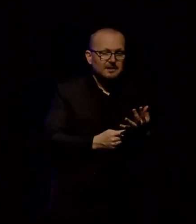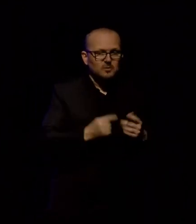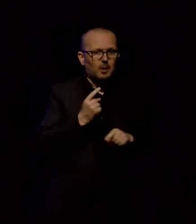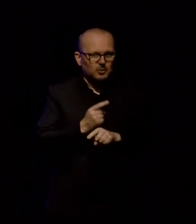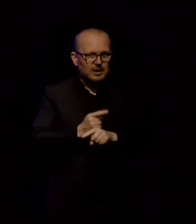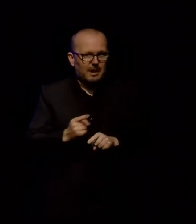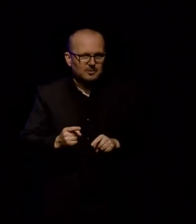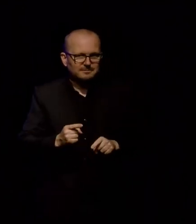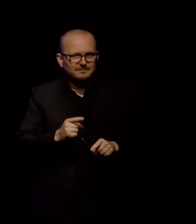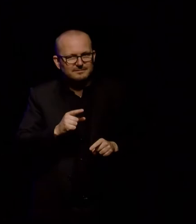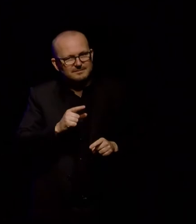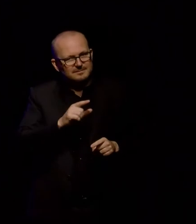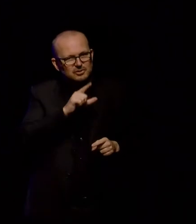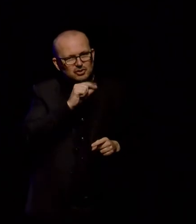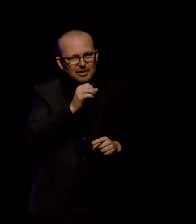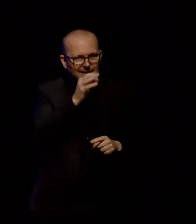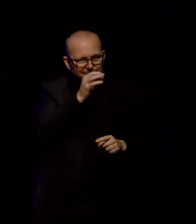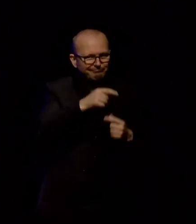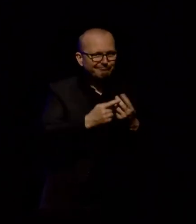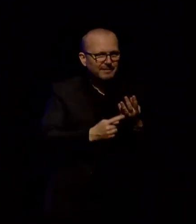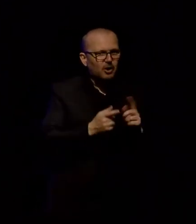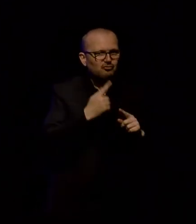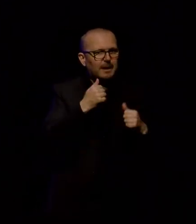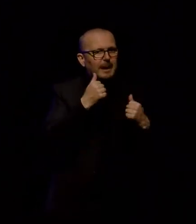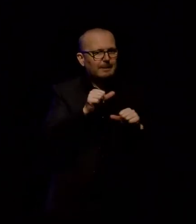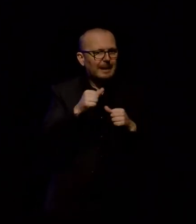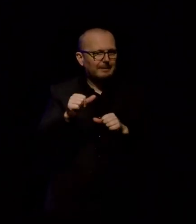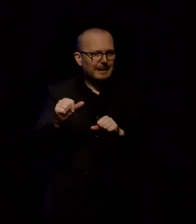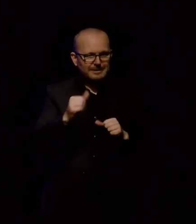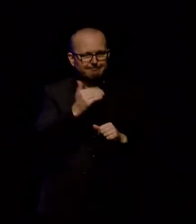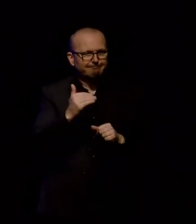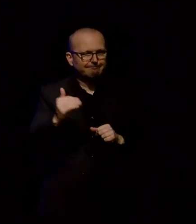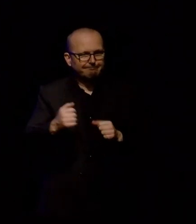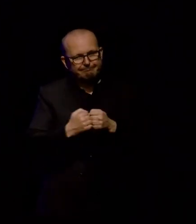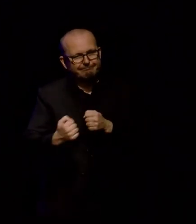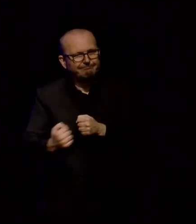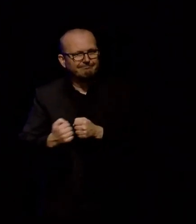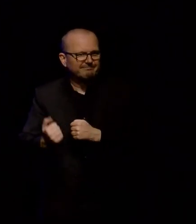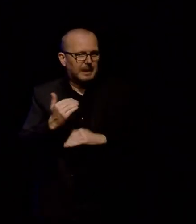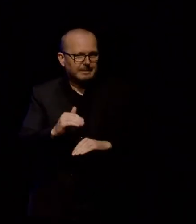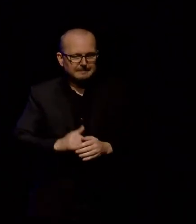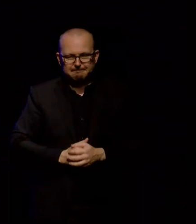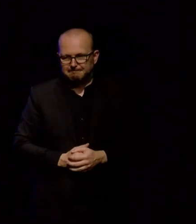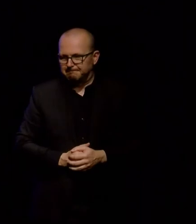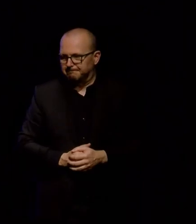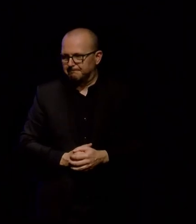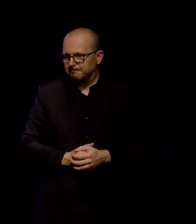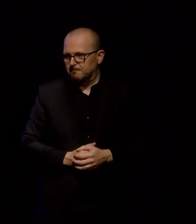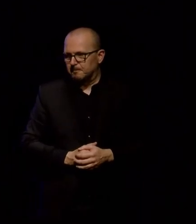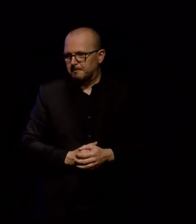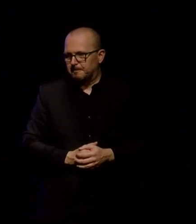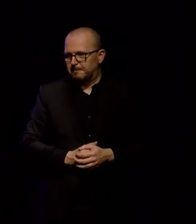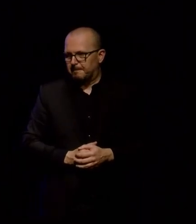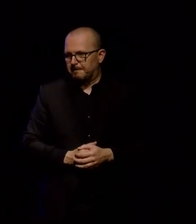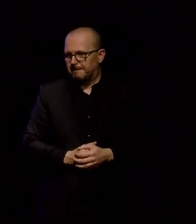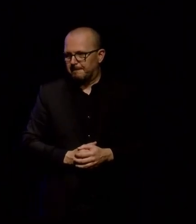I'll restrain from terms shagarific, shagadelic, and won't shag around on these puns any further. This story starts with